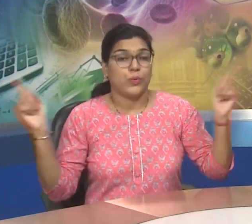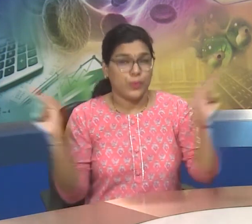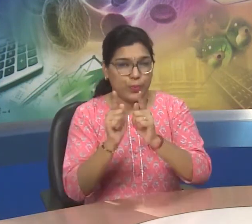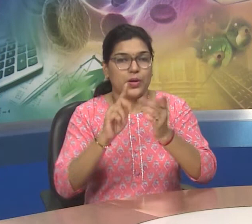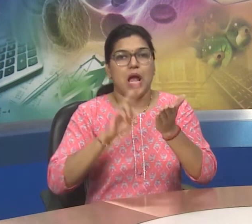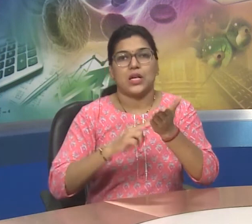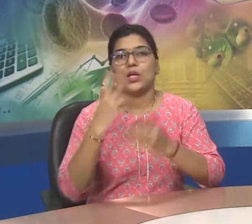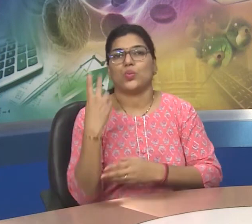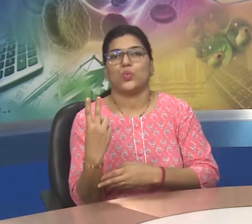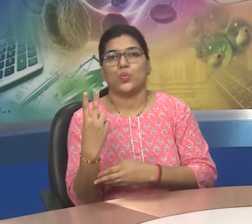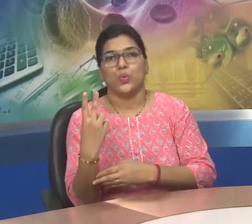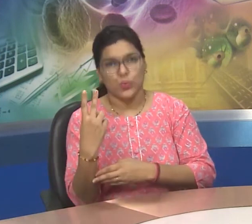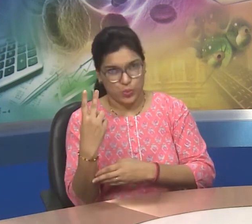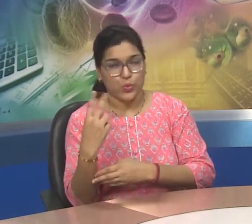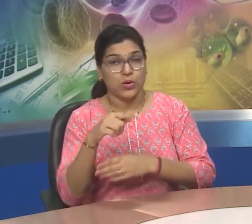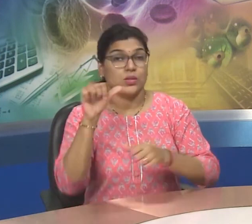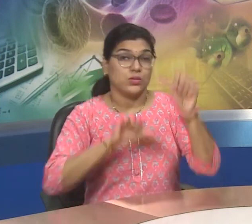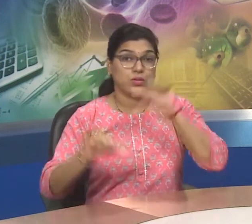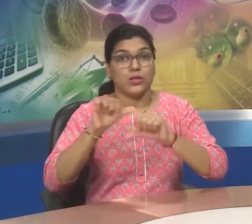in short N2.